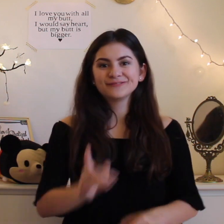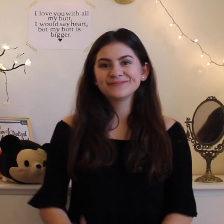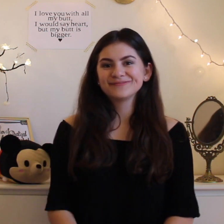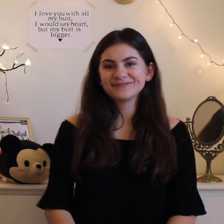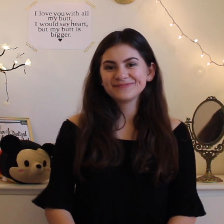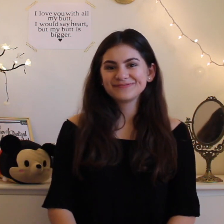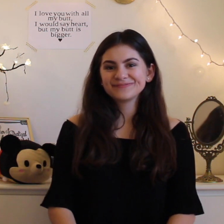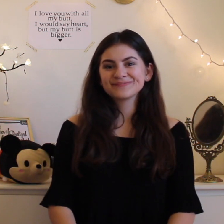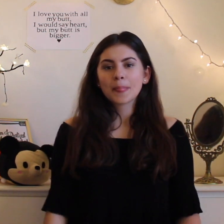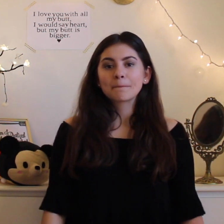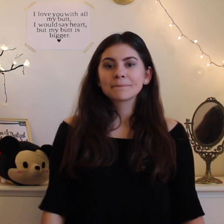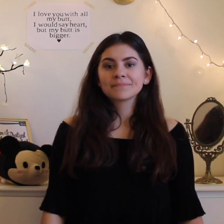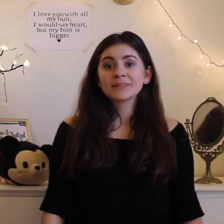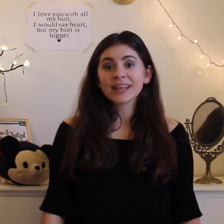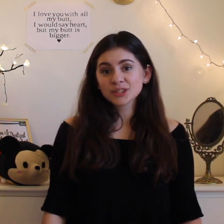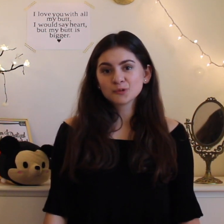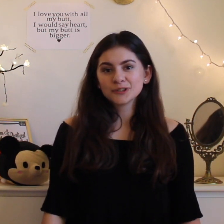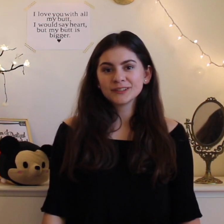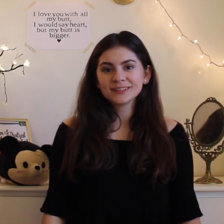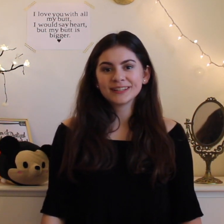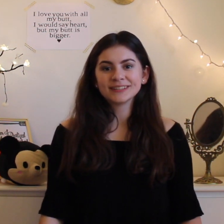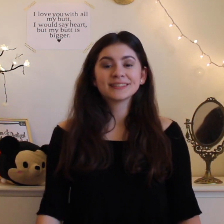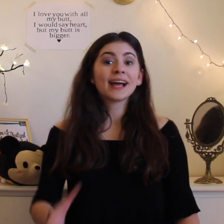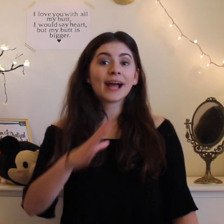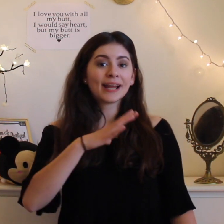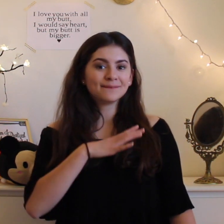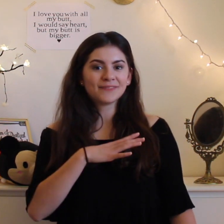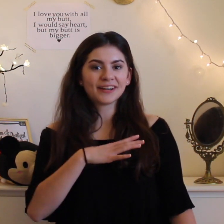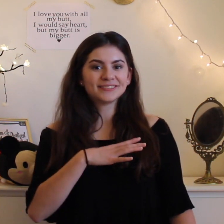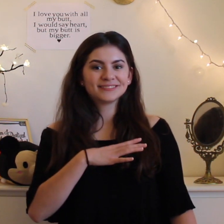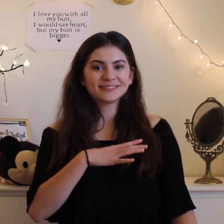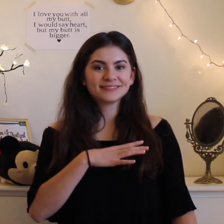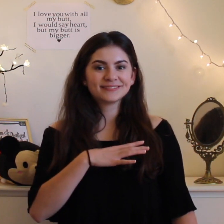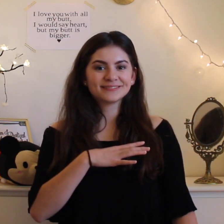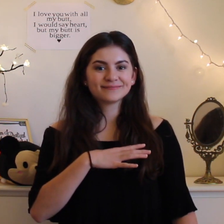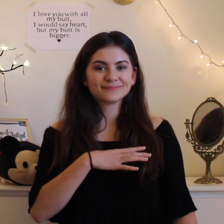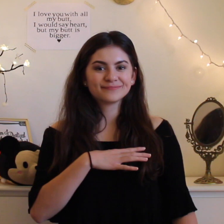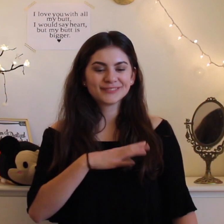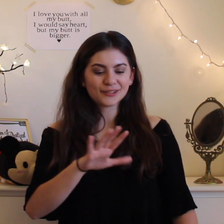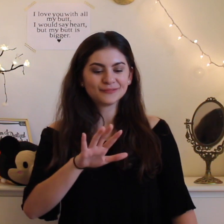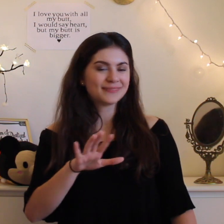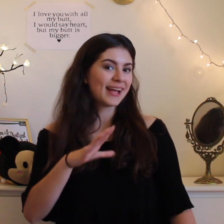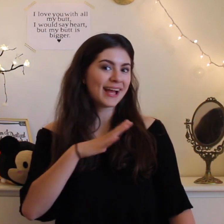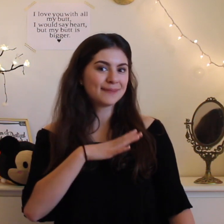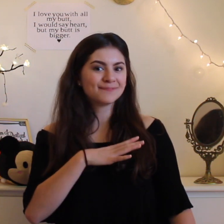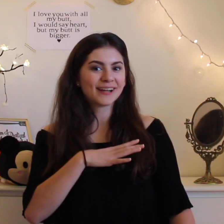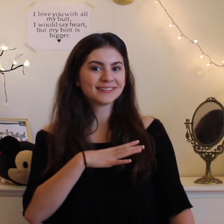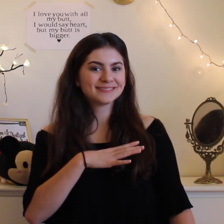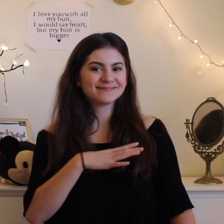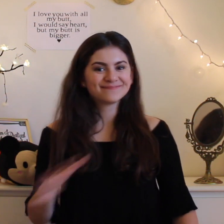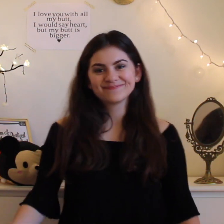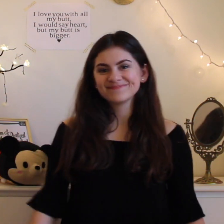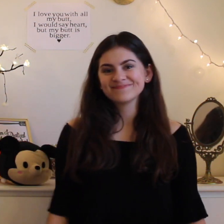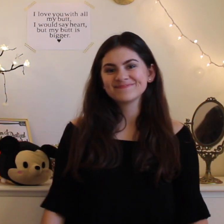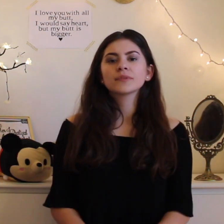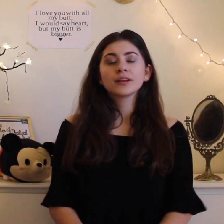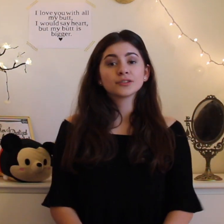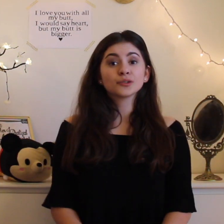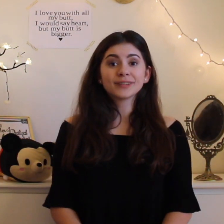next word is I'm fine so I'm fine so